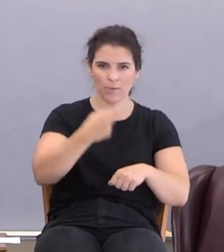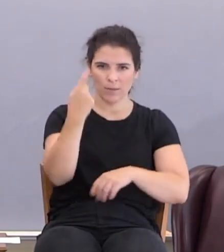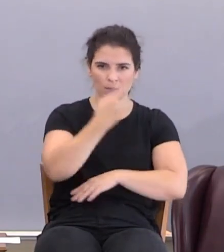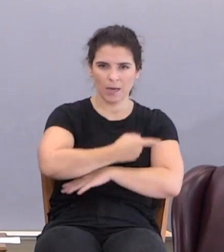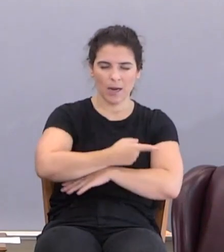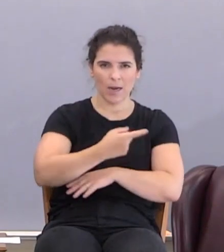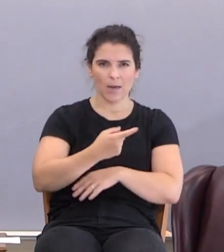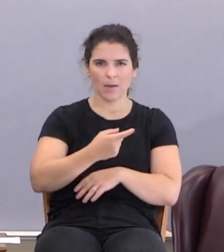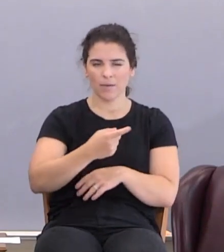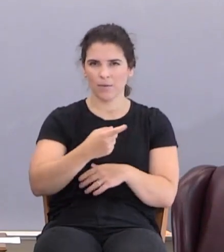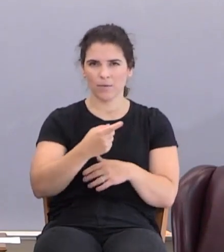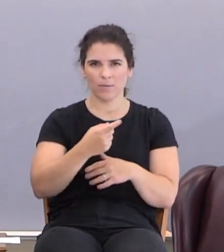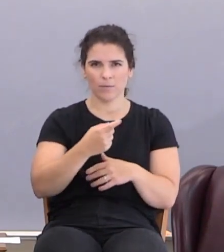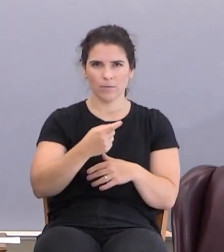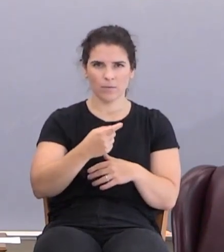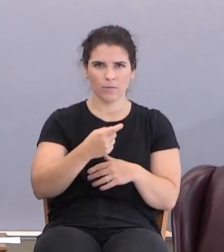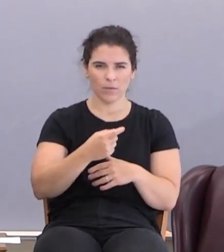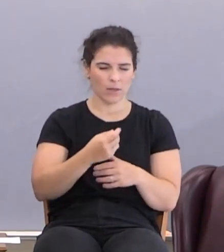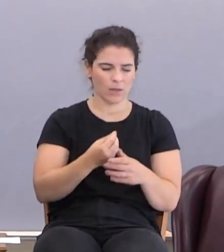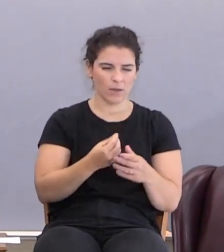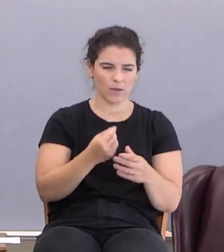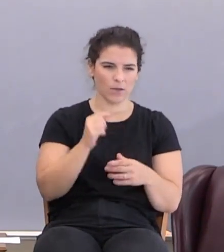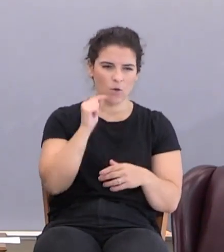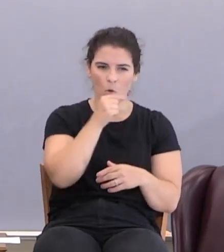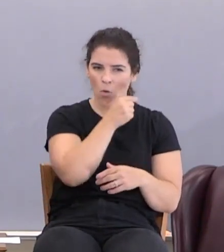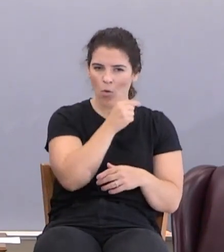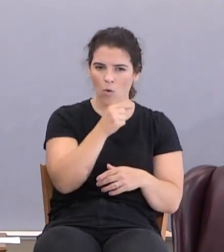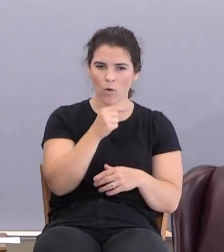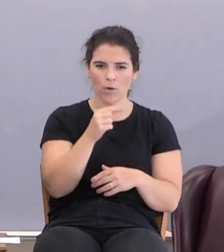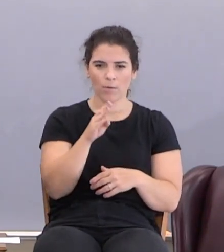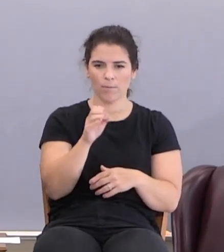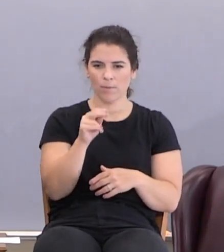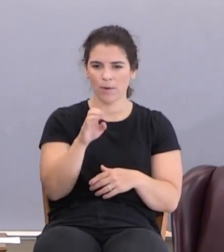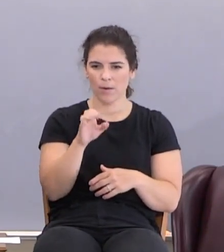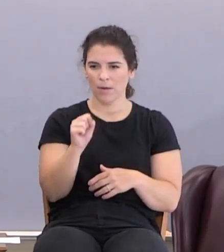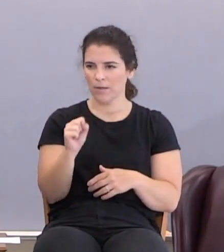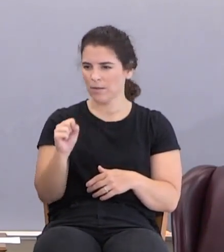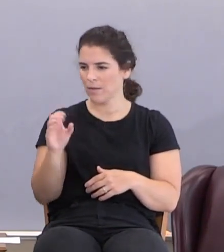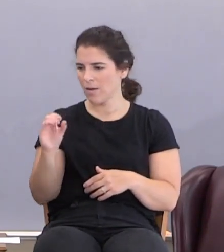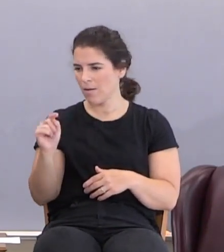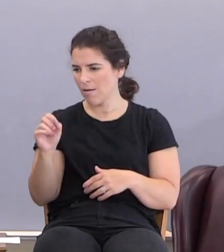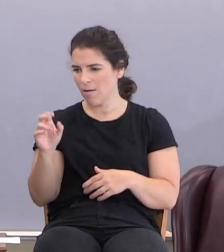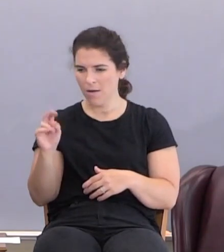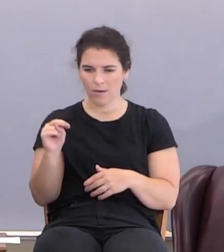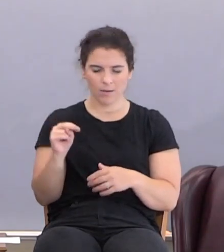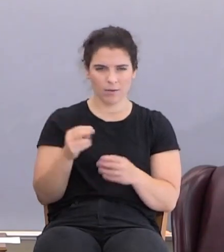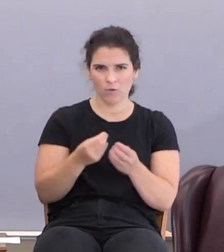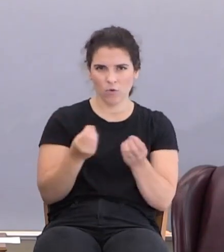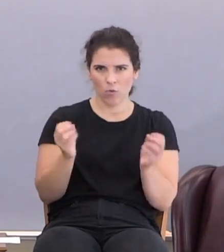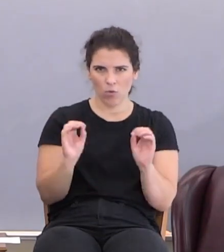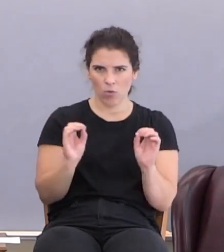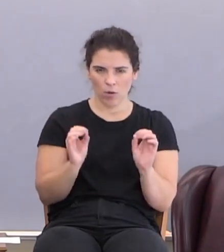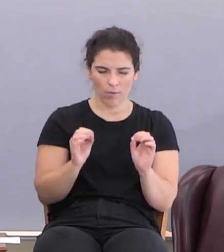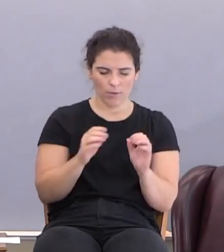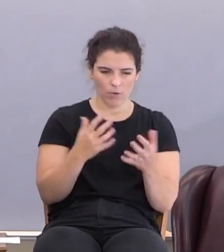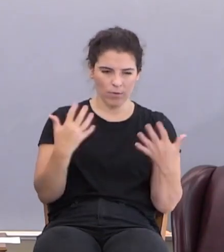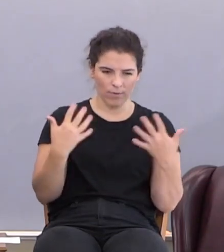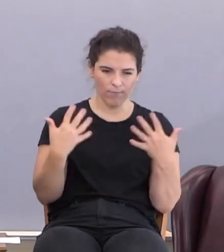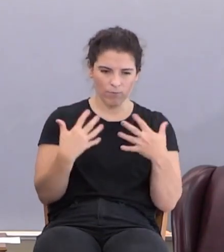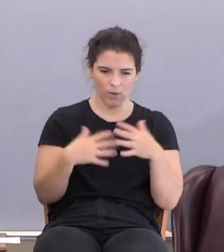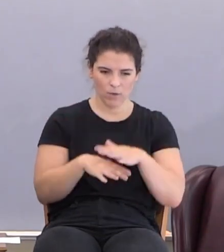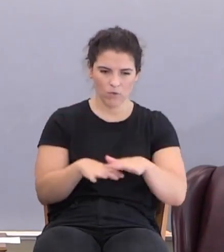But you know what? Guys that grow beans and cotton, they don't go anywhere either. It's like they're afraid the ground's going to run away on them.